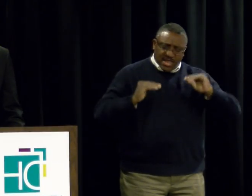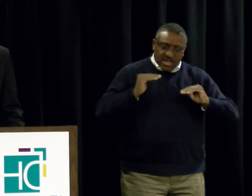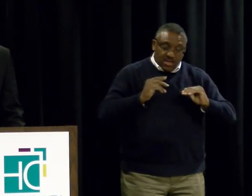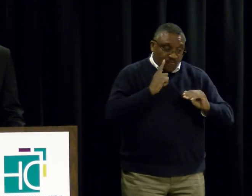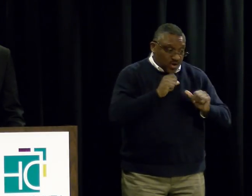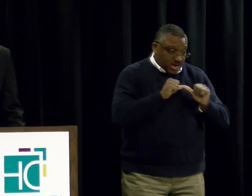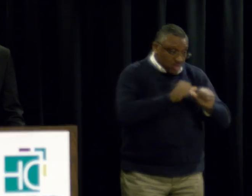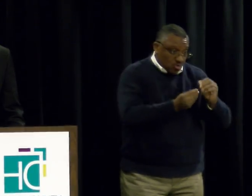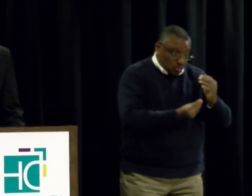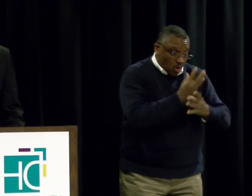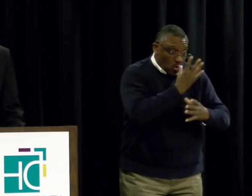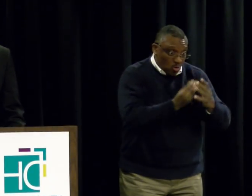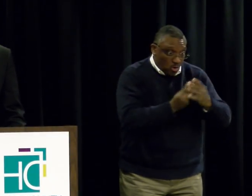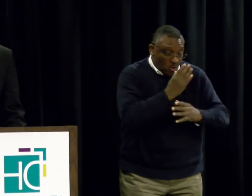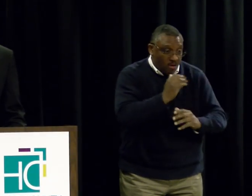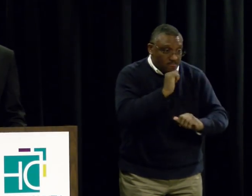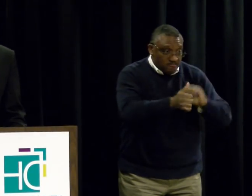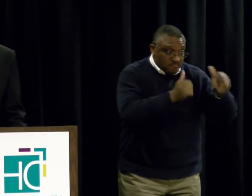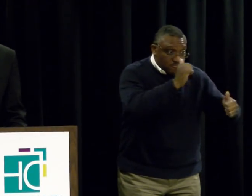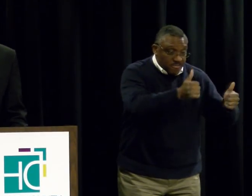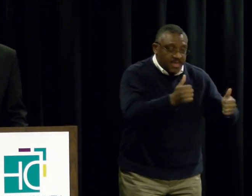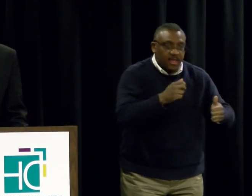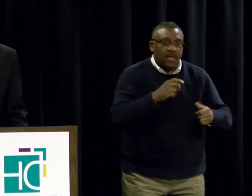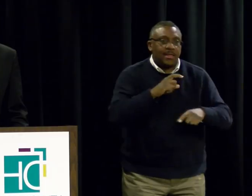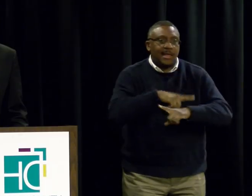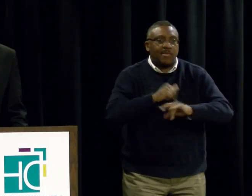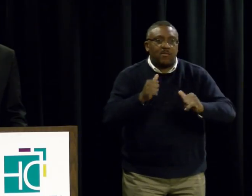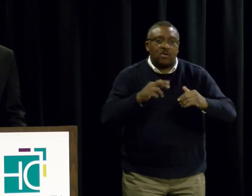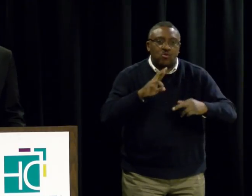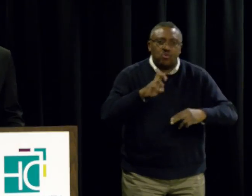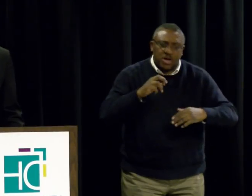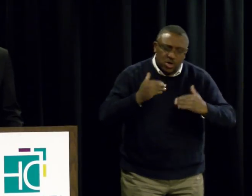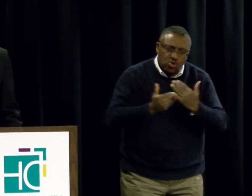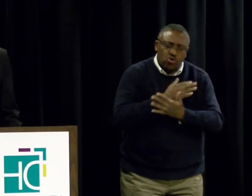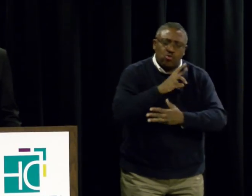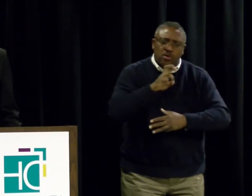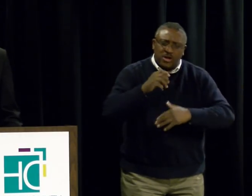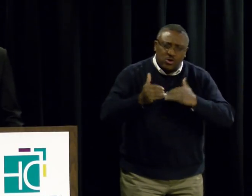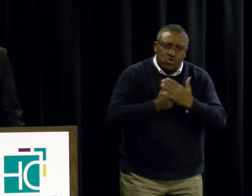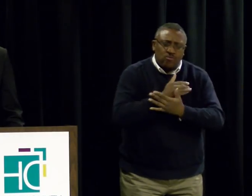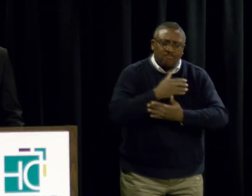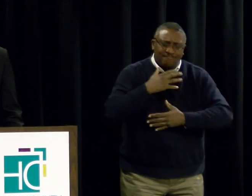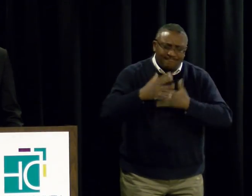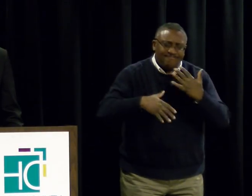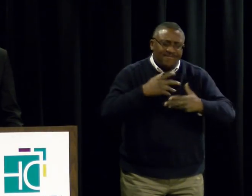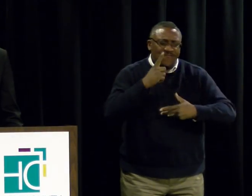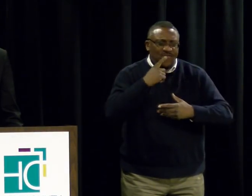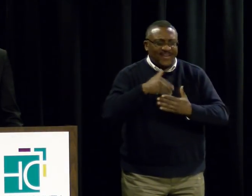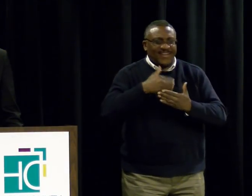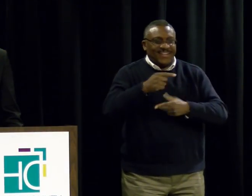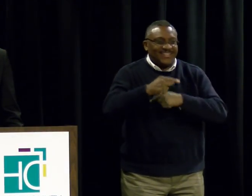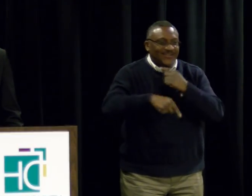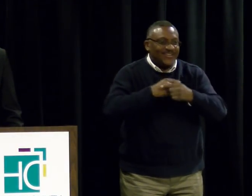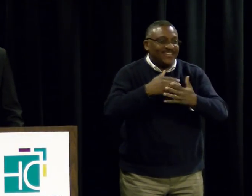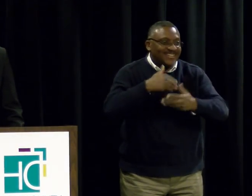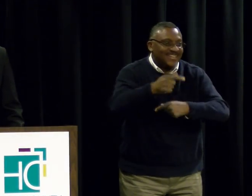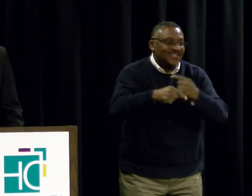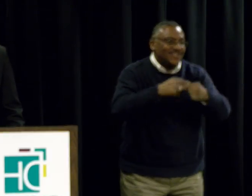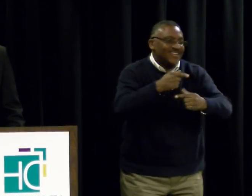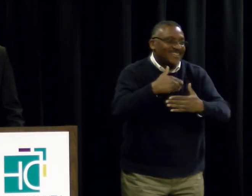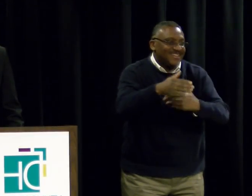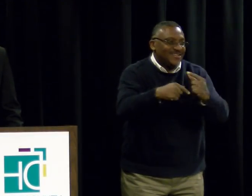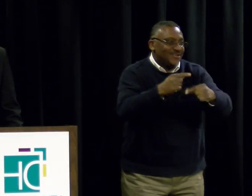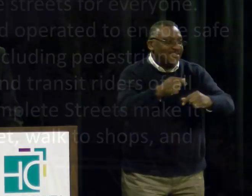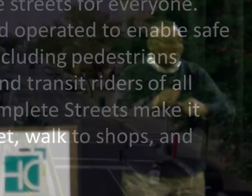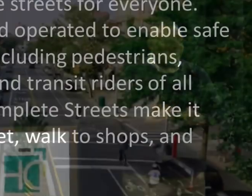renewal of this great county for our children and generations to come. An important element of this future will be